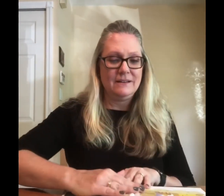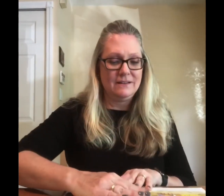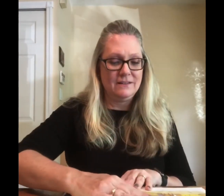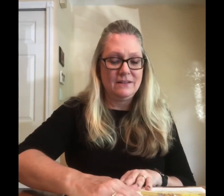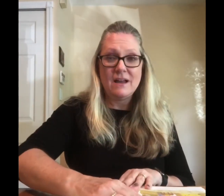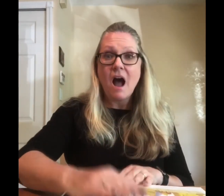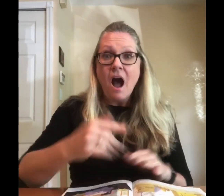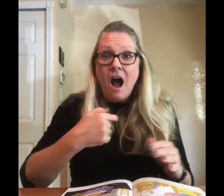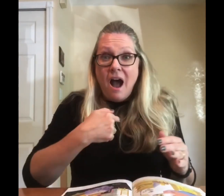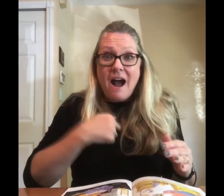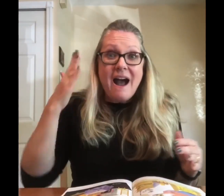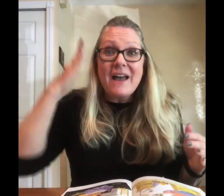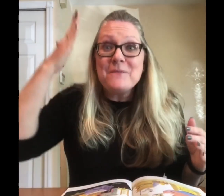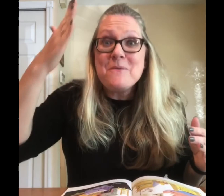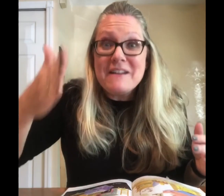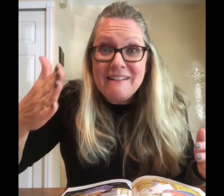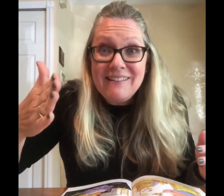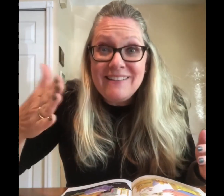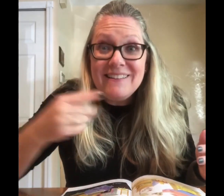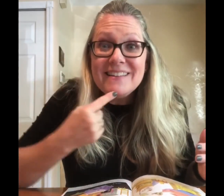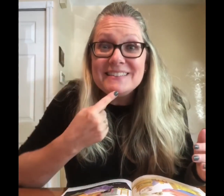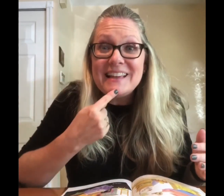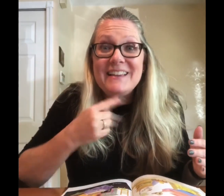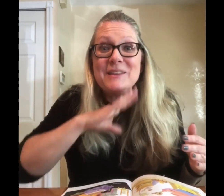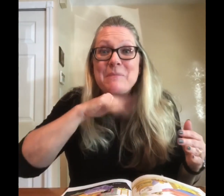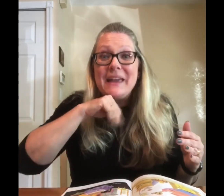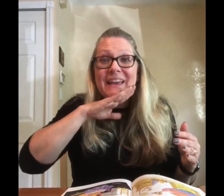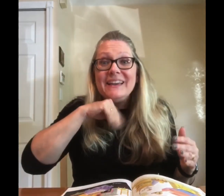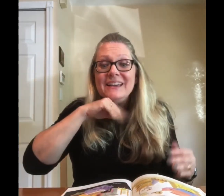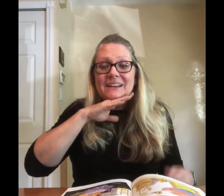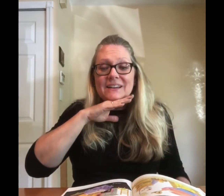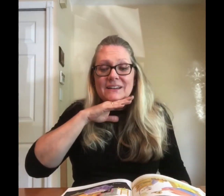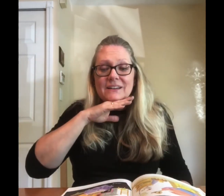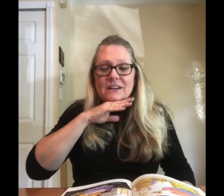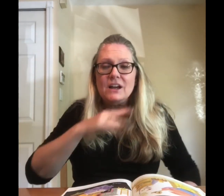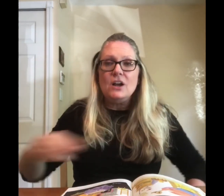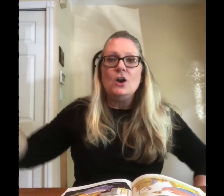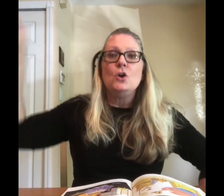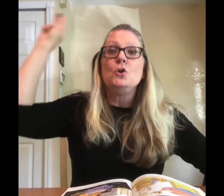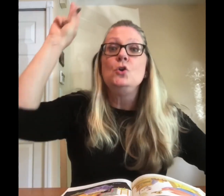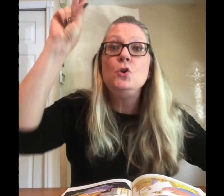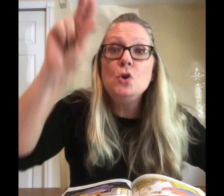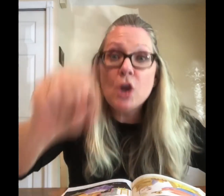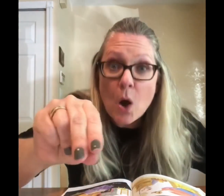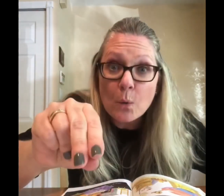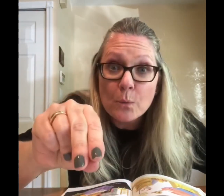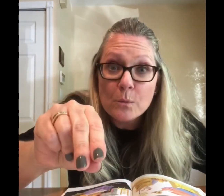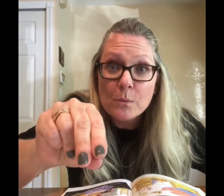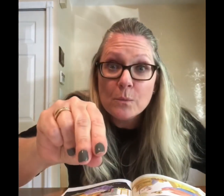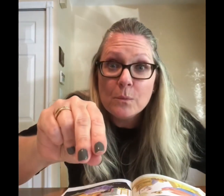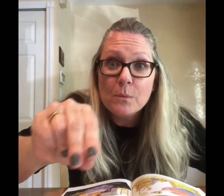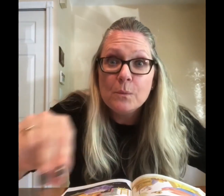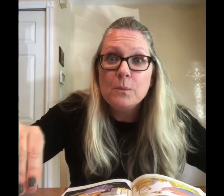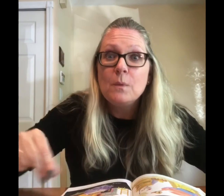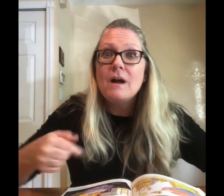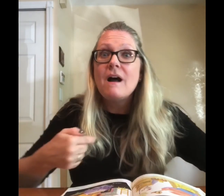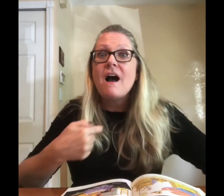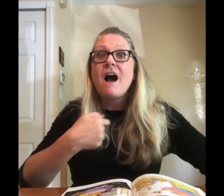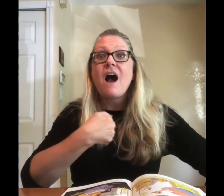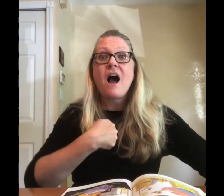I will said the pig no I